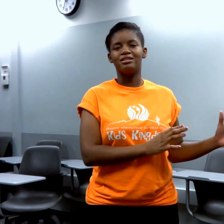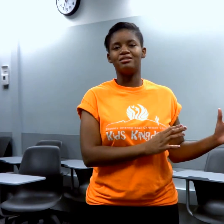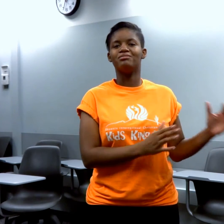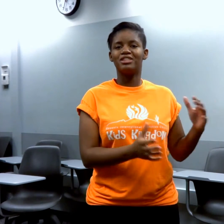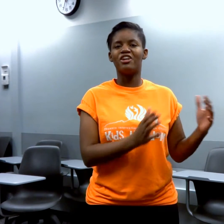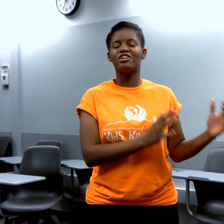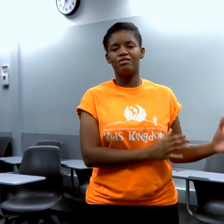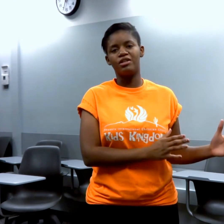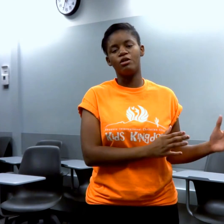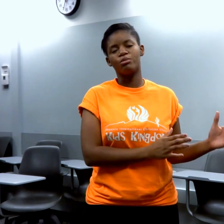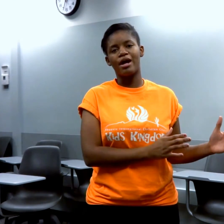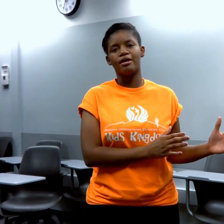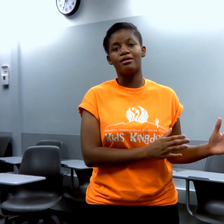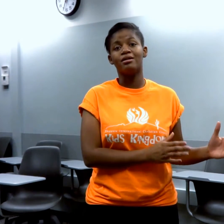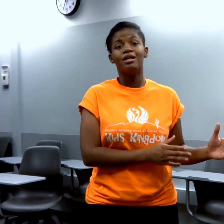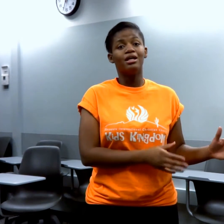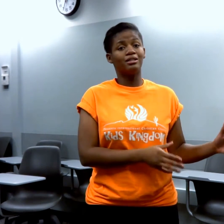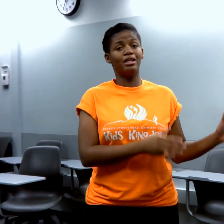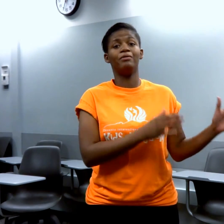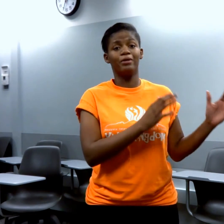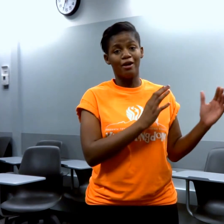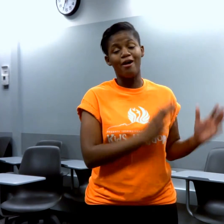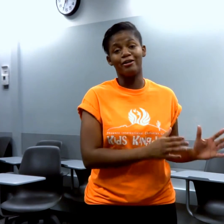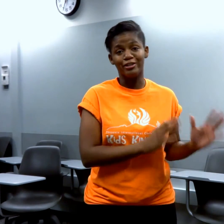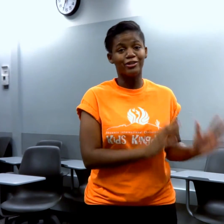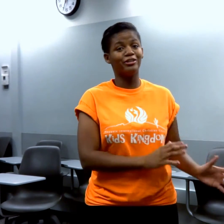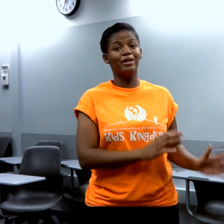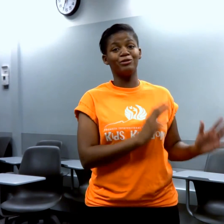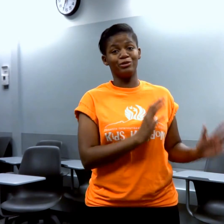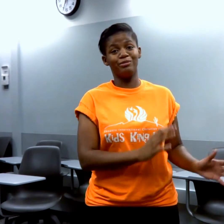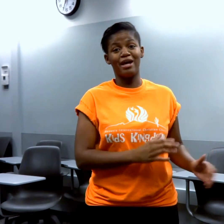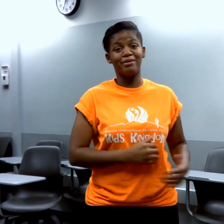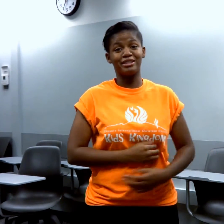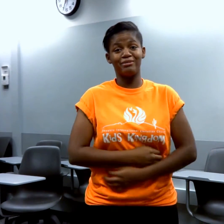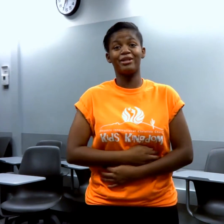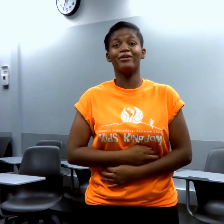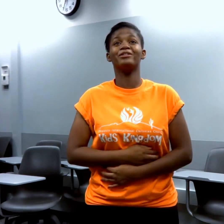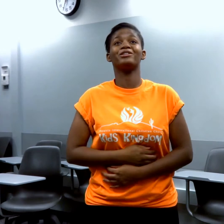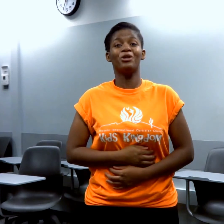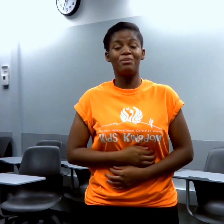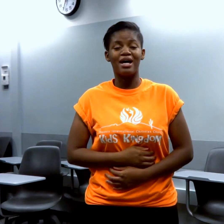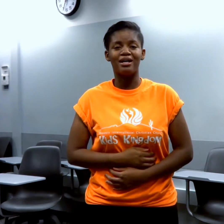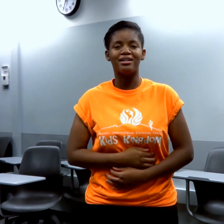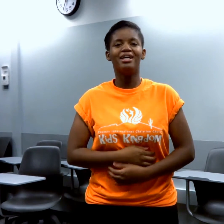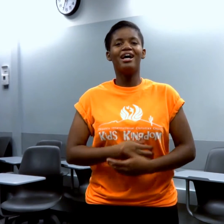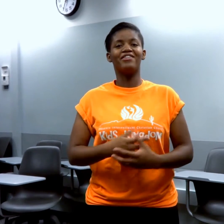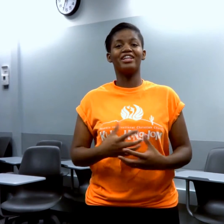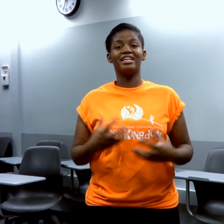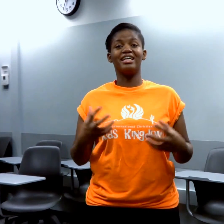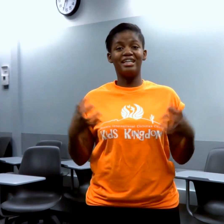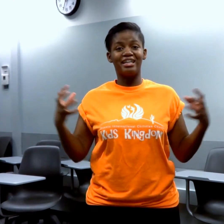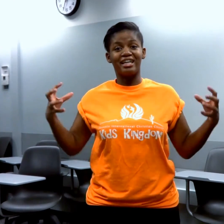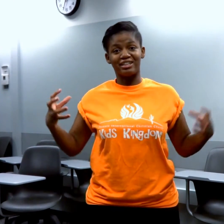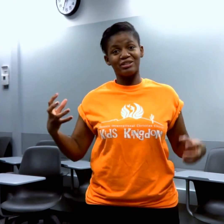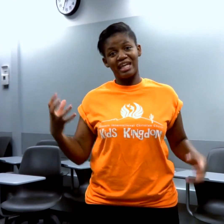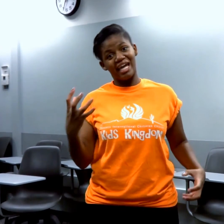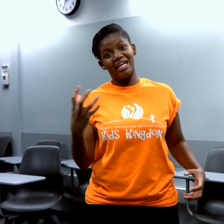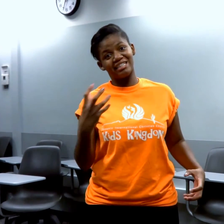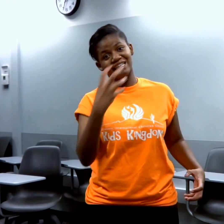shared in a video prior, they were hard. The third day was really bad. My stomach hurt so bad. I felt like, again, like there was a hand, like